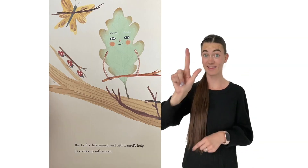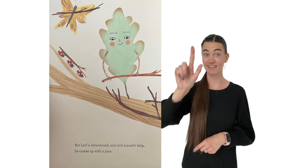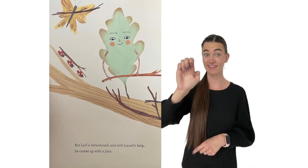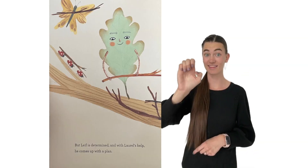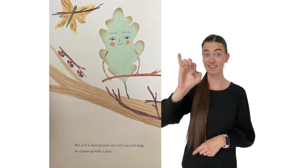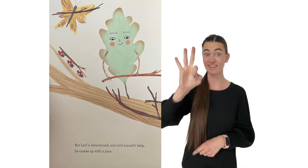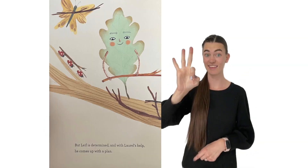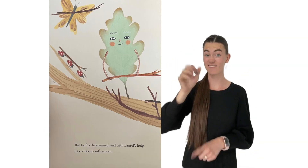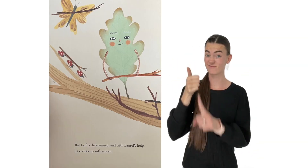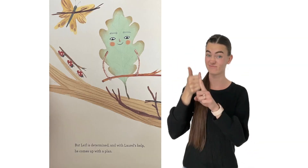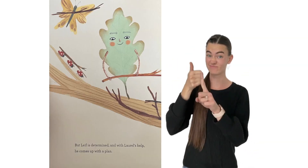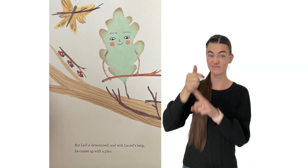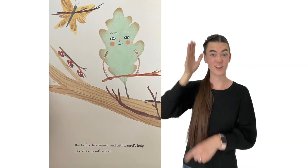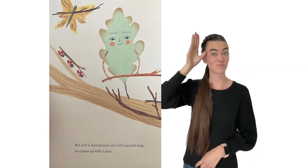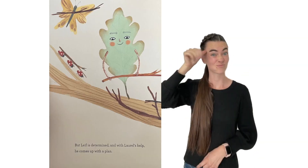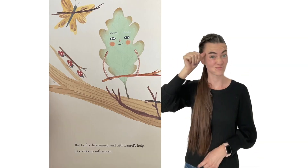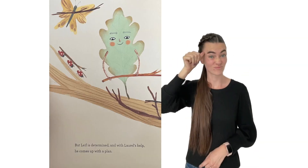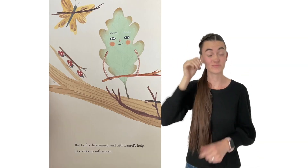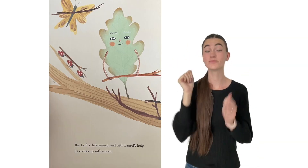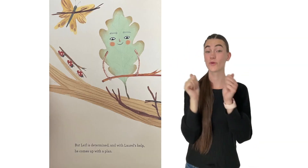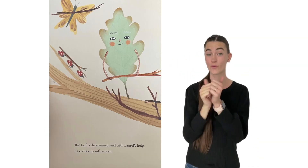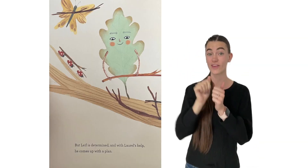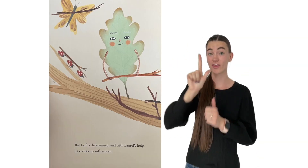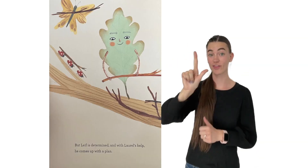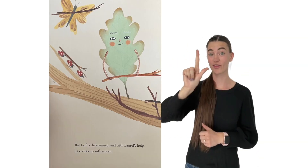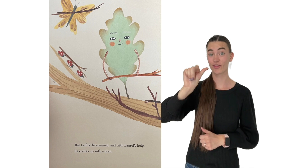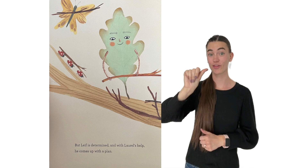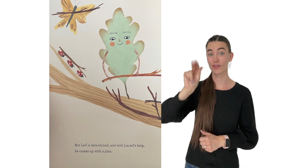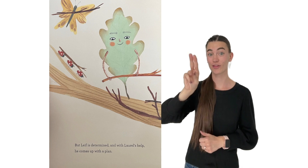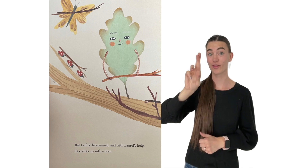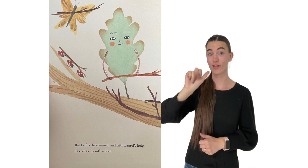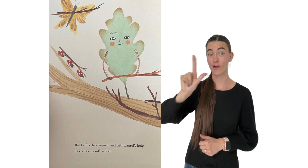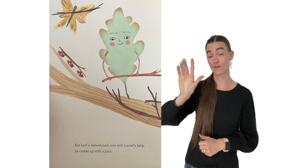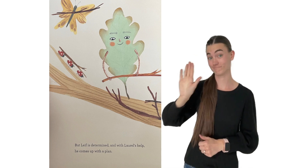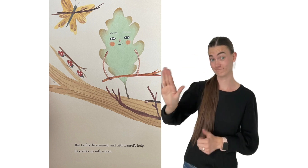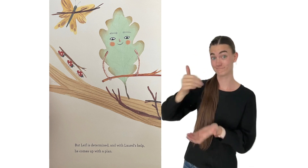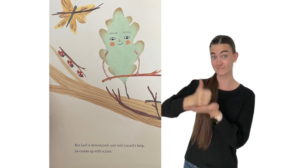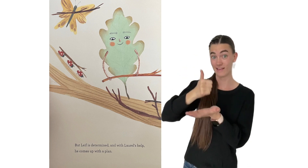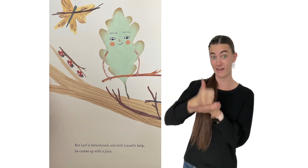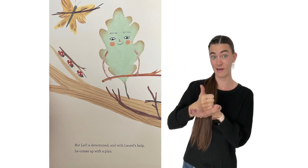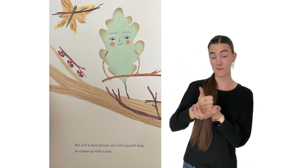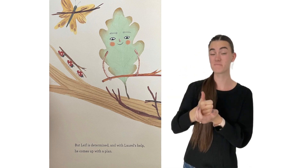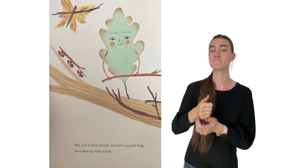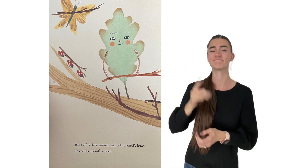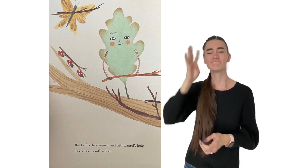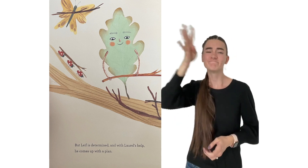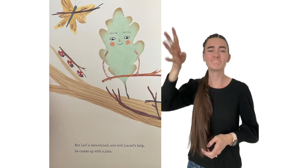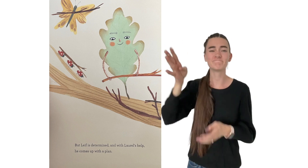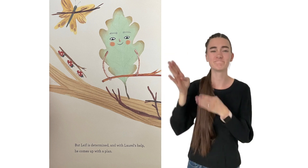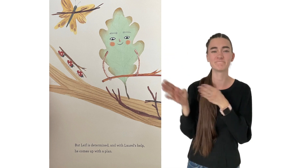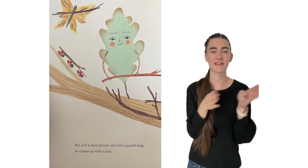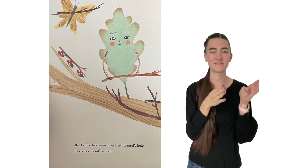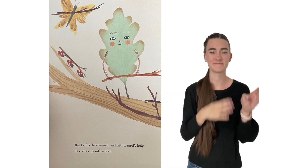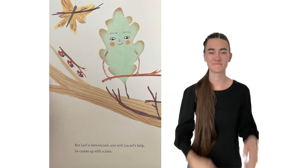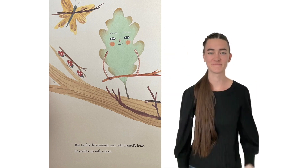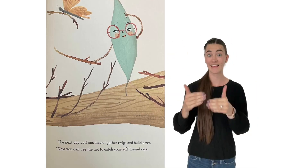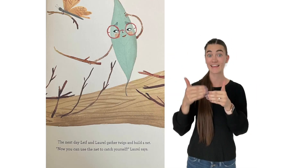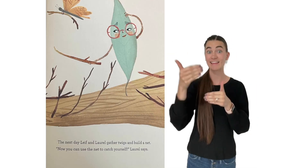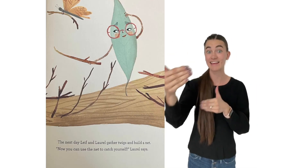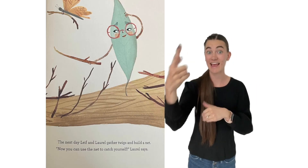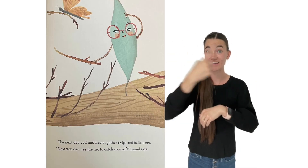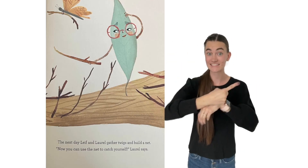But Leaf is determined, and with Laurel's help, he comes up with a plan.